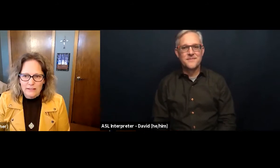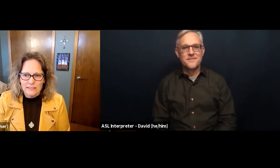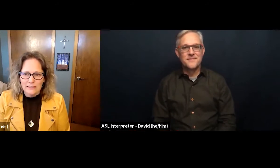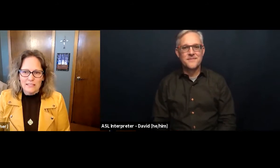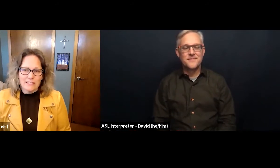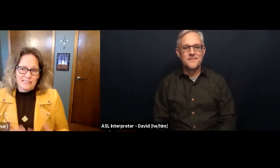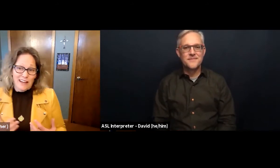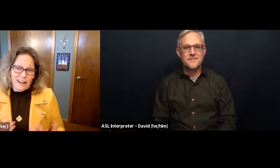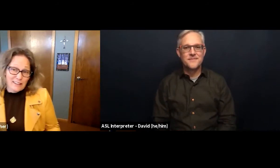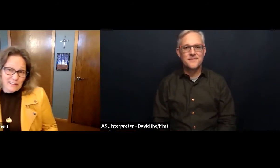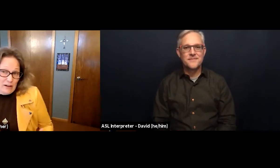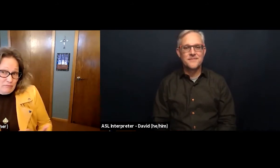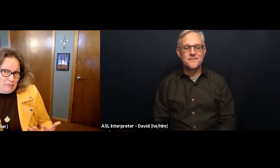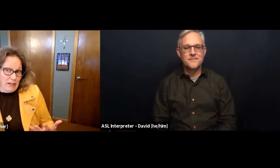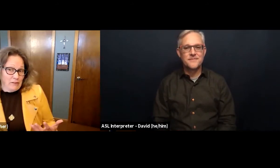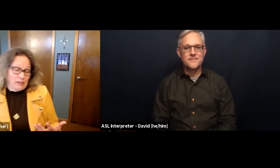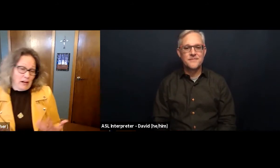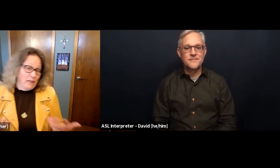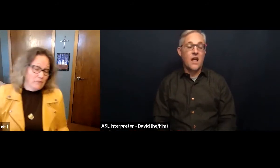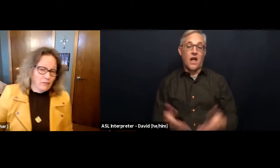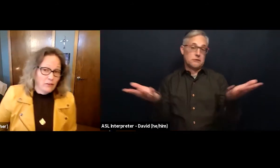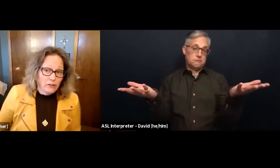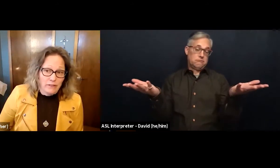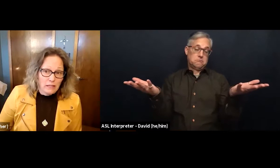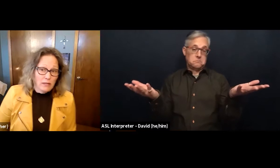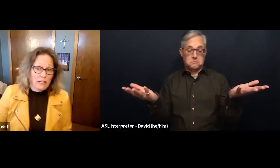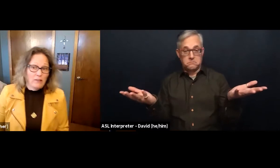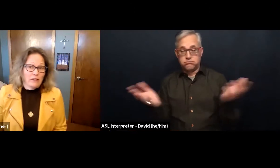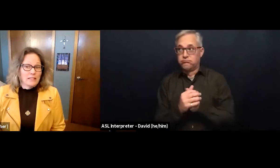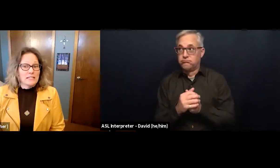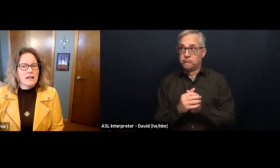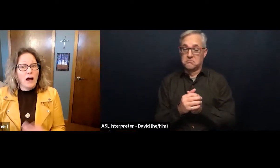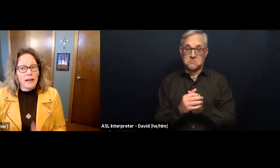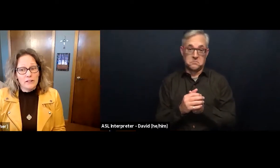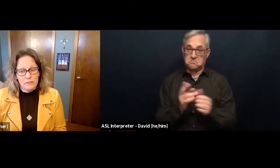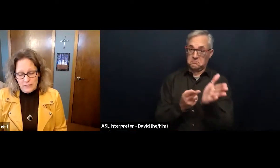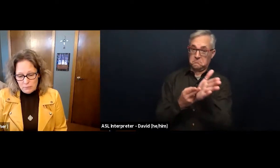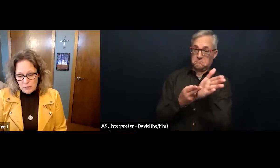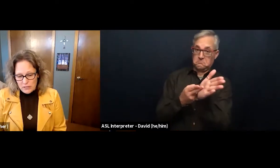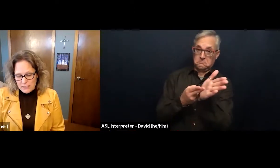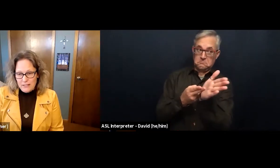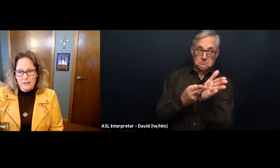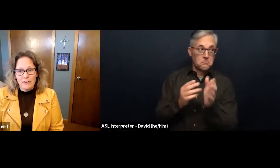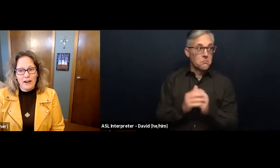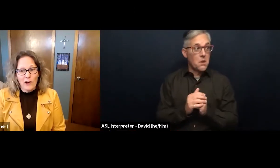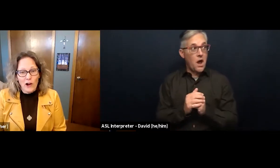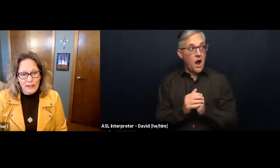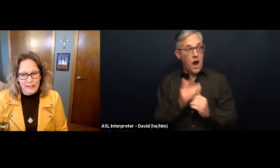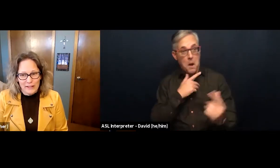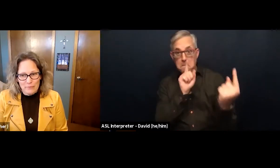Because I don't think I've ever heard of anybody having this kind of experience of God calling them.